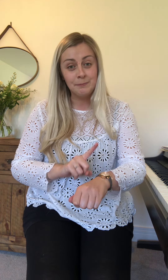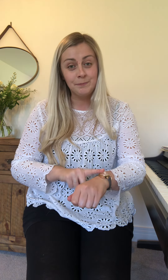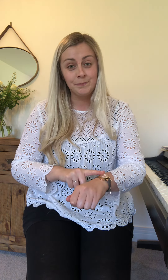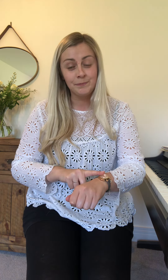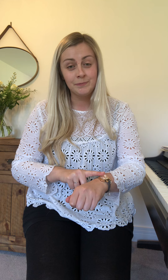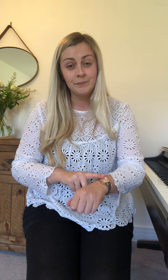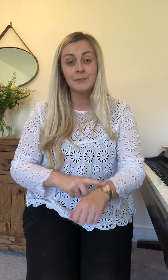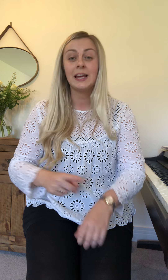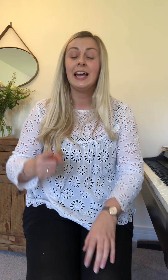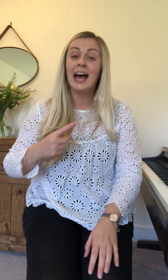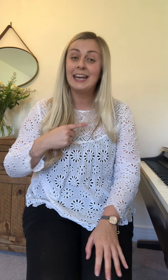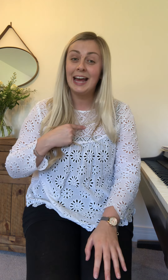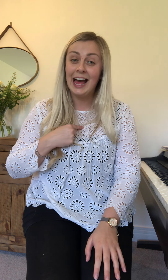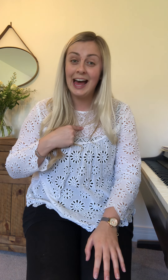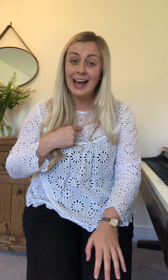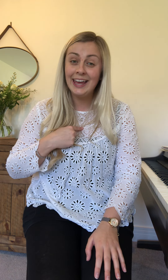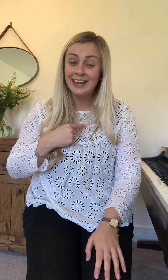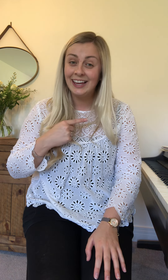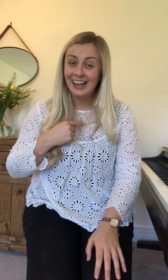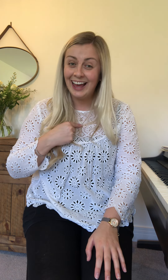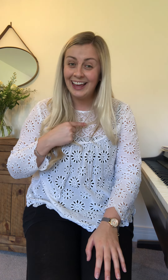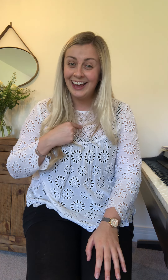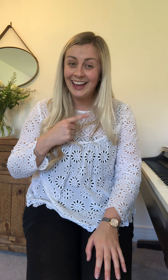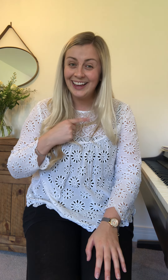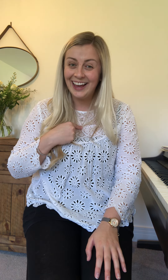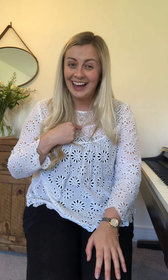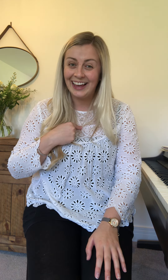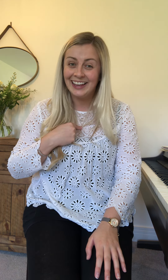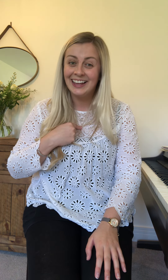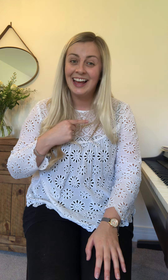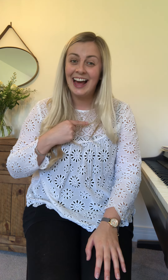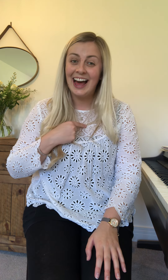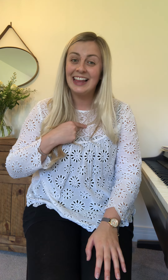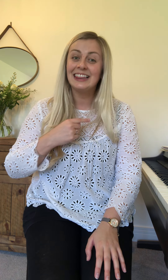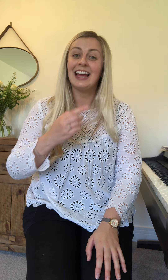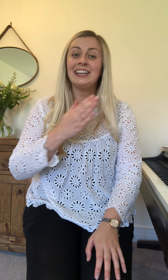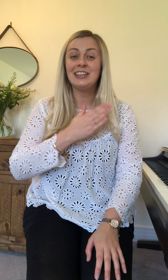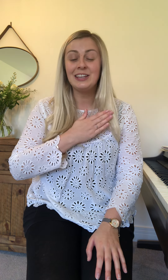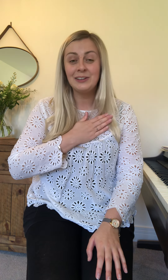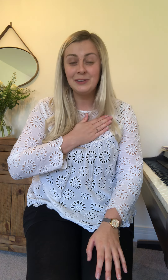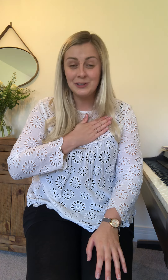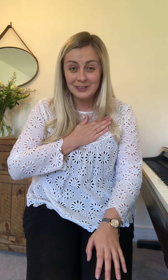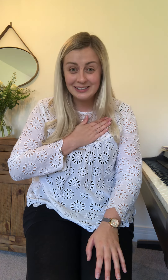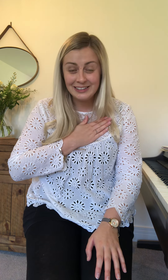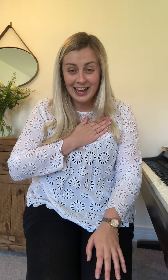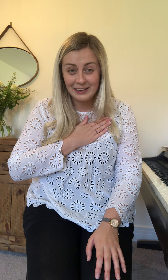and I, I, I, I, I like your style.